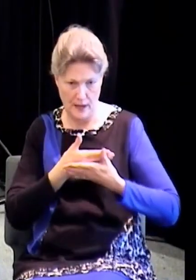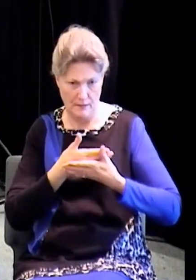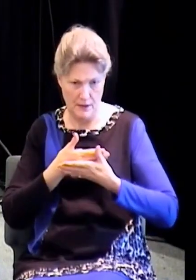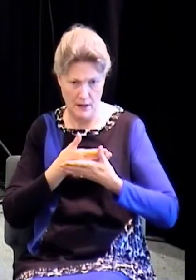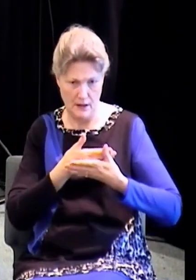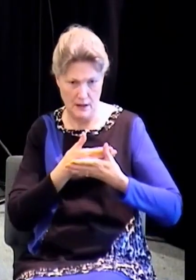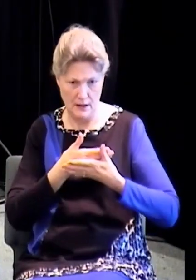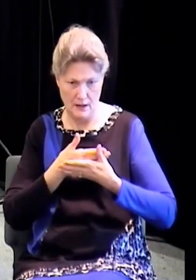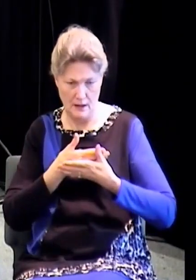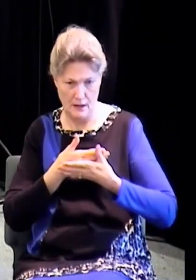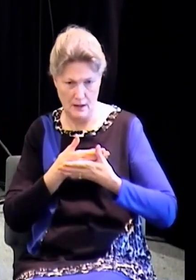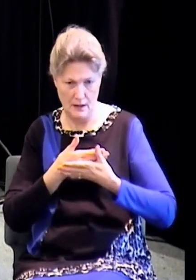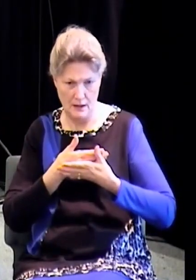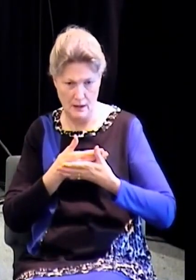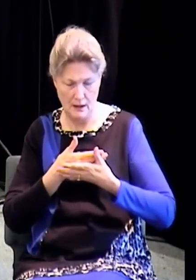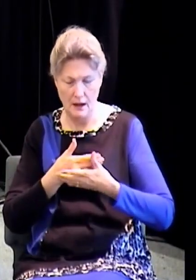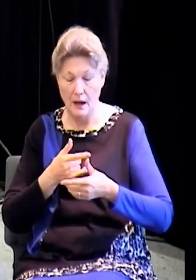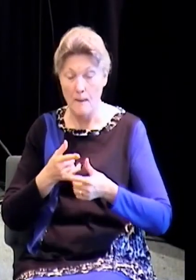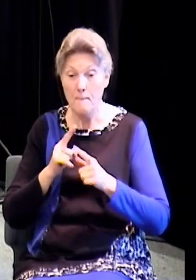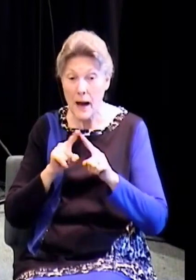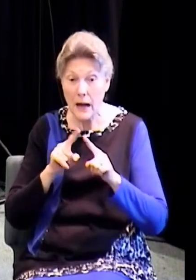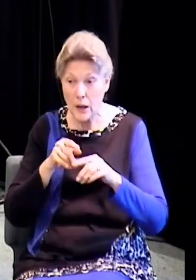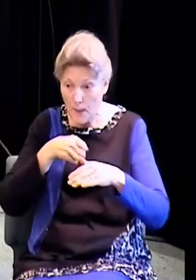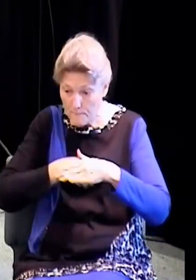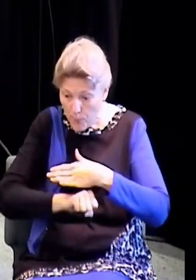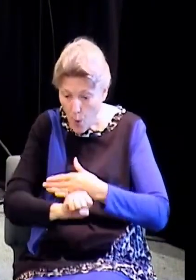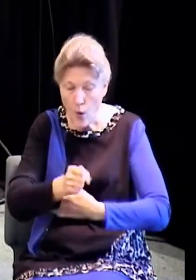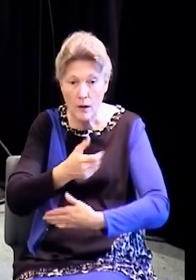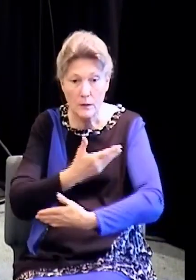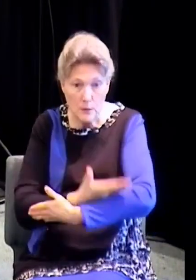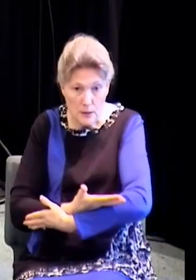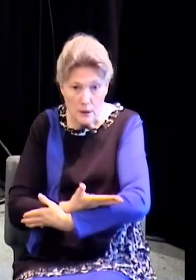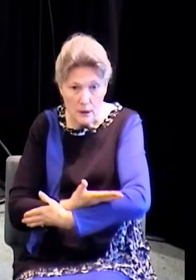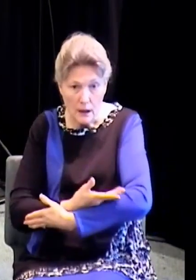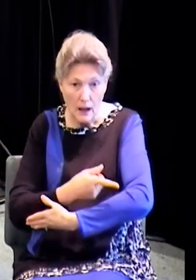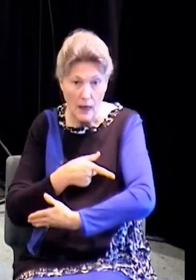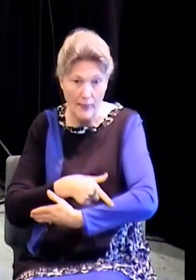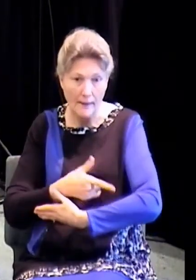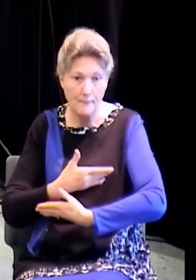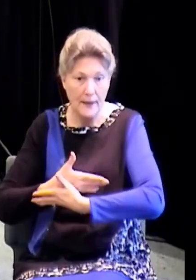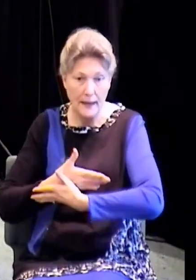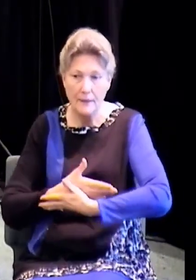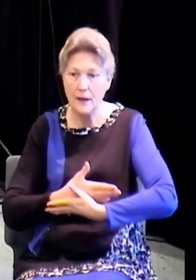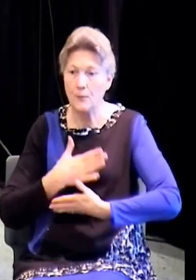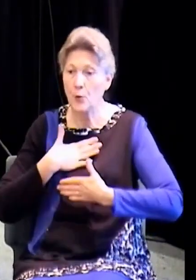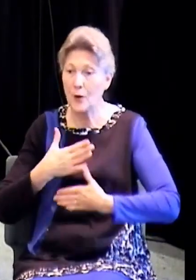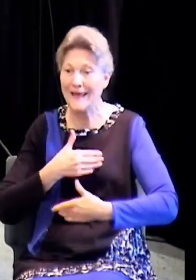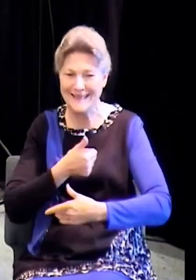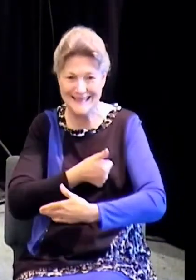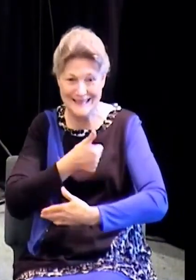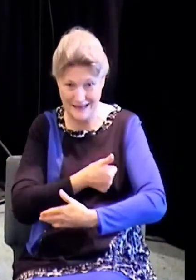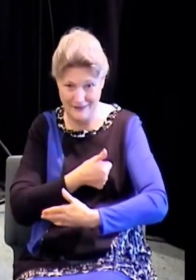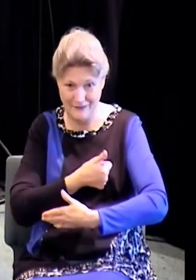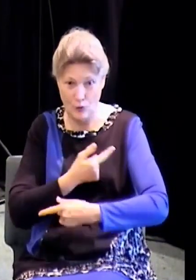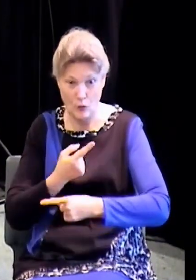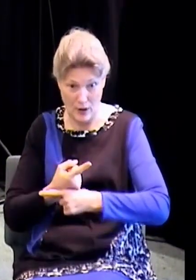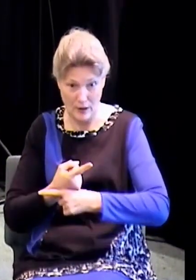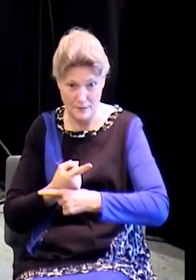with our lungs. It's kind of amazing. Our lungs existed beforehand. They existed long before we